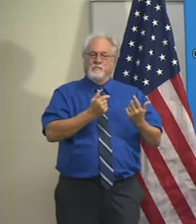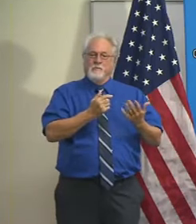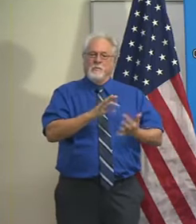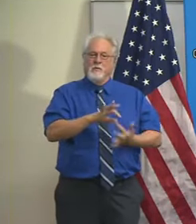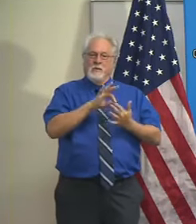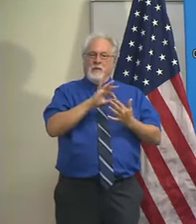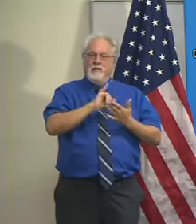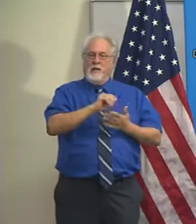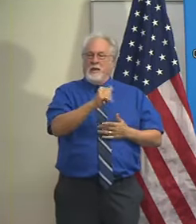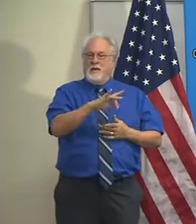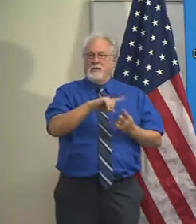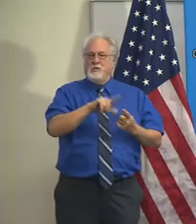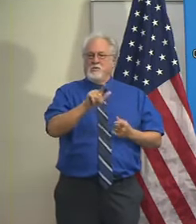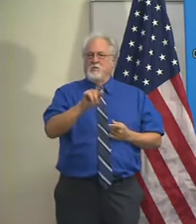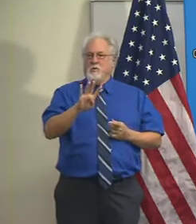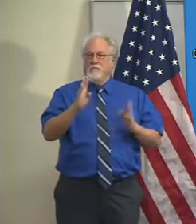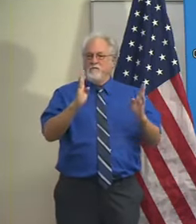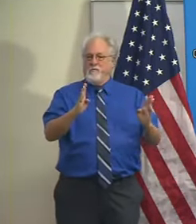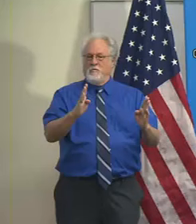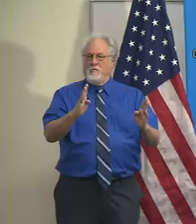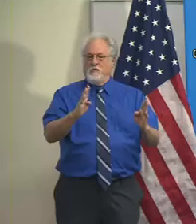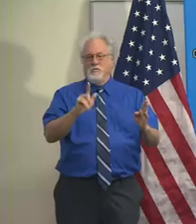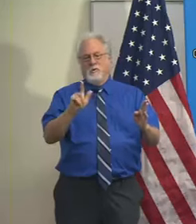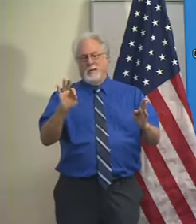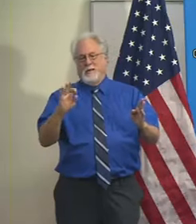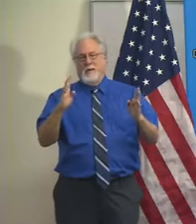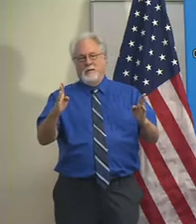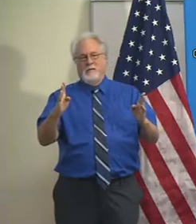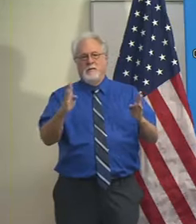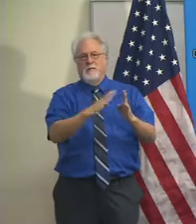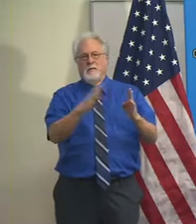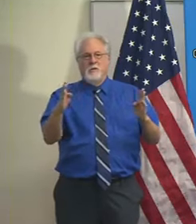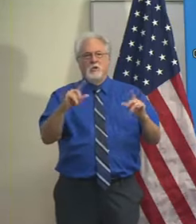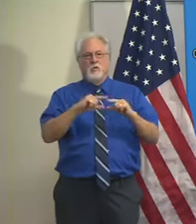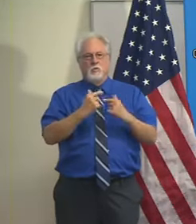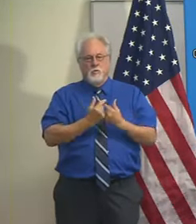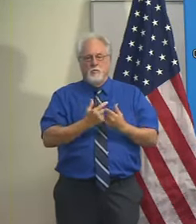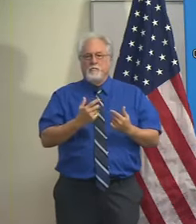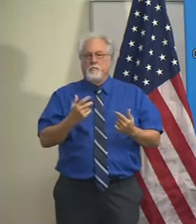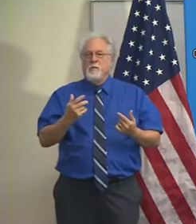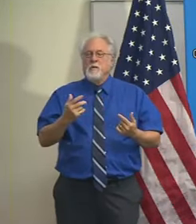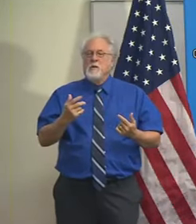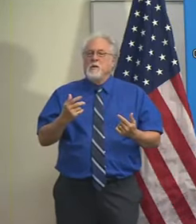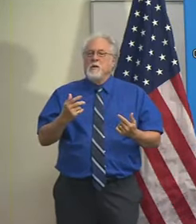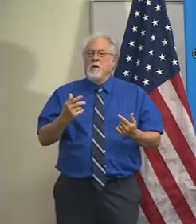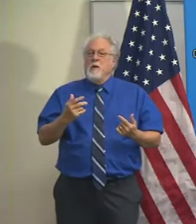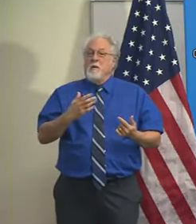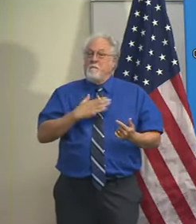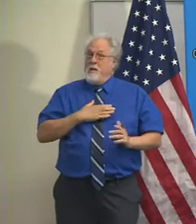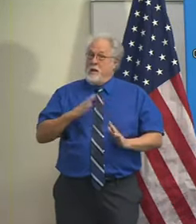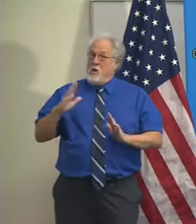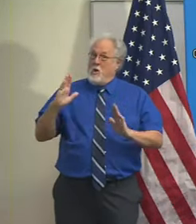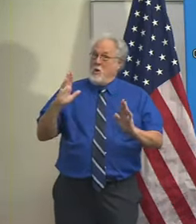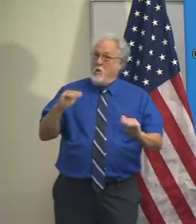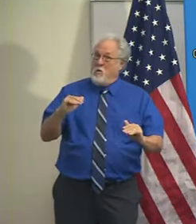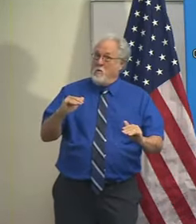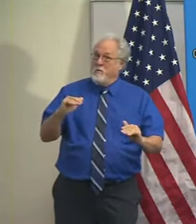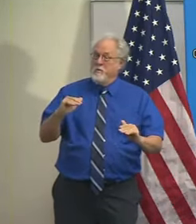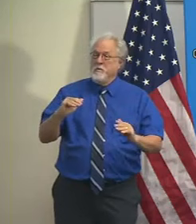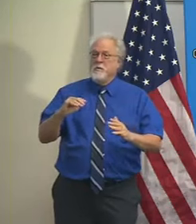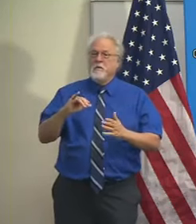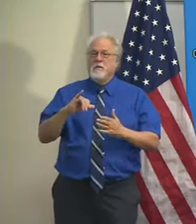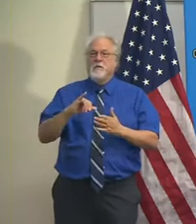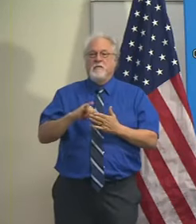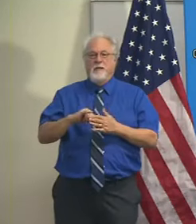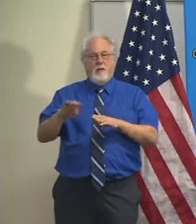those in that 18 to 24, 18 to 29-year-old group. It is my hope that